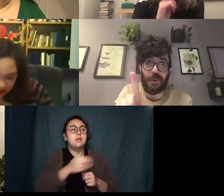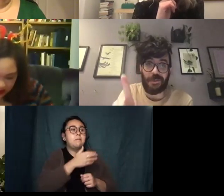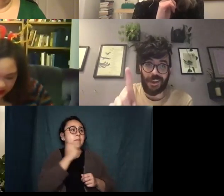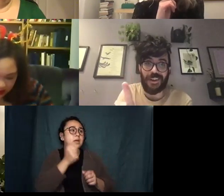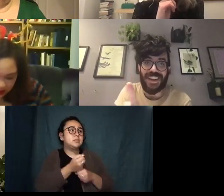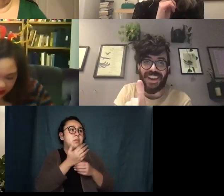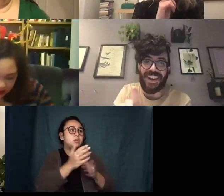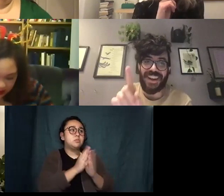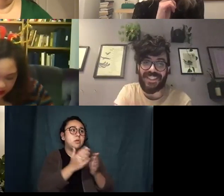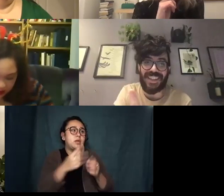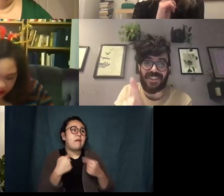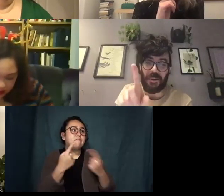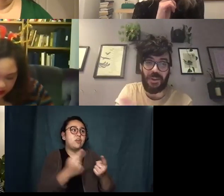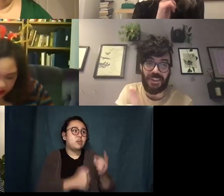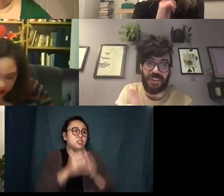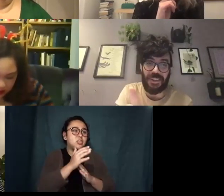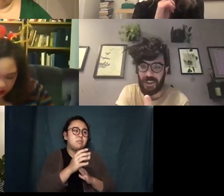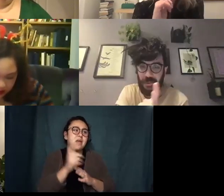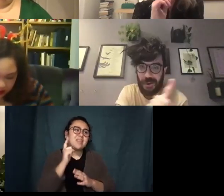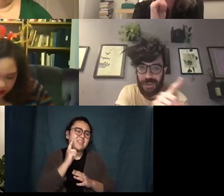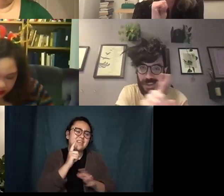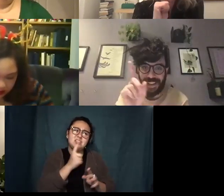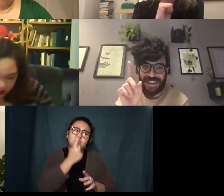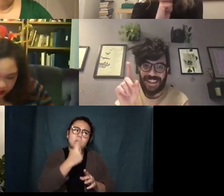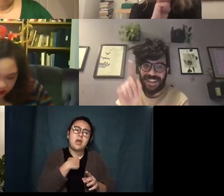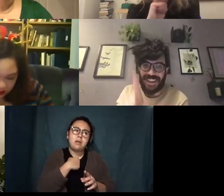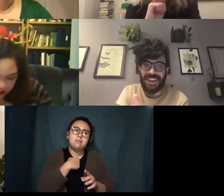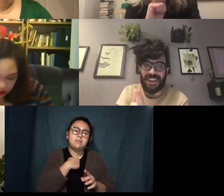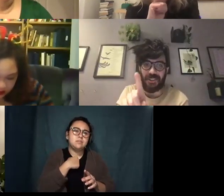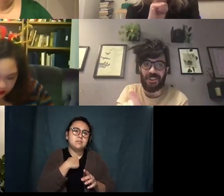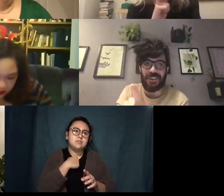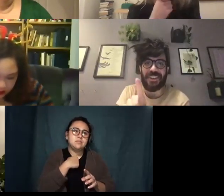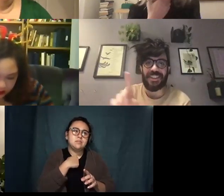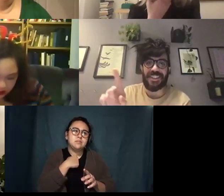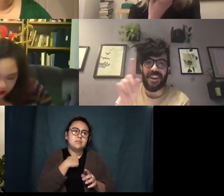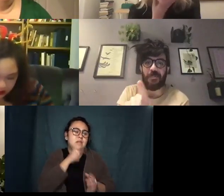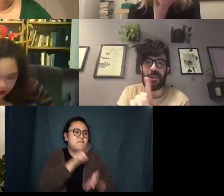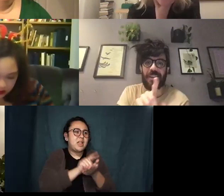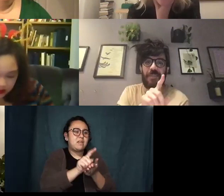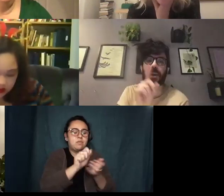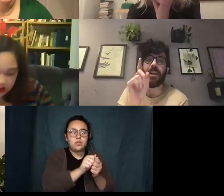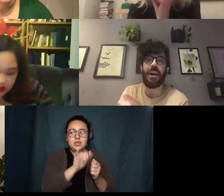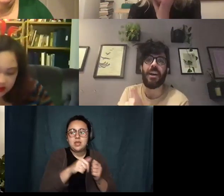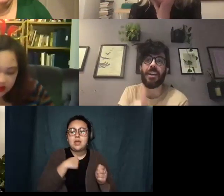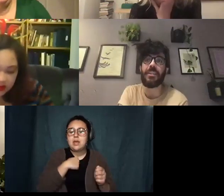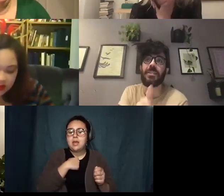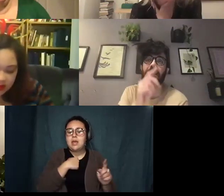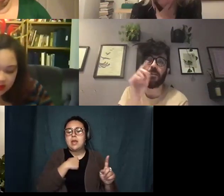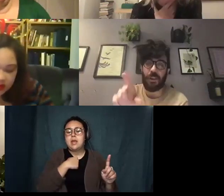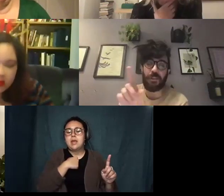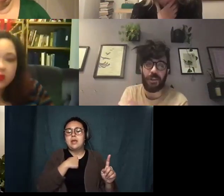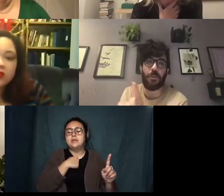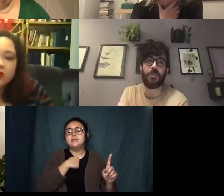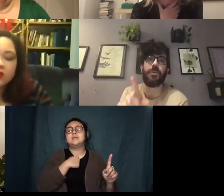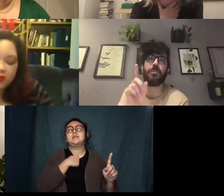best poetry book ever uh I just said it's like one that I'm really enamored of I want to I want to be uh sure to not be but uh it is